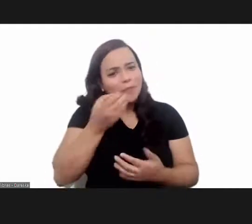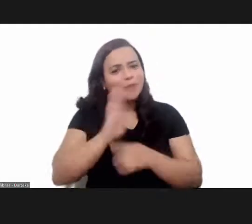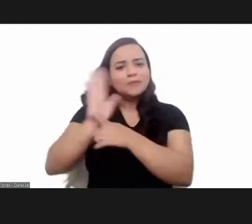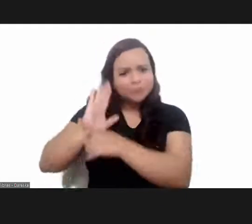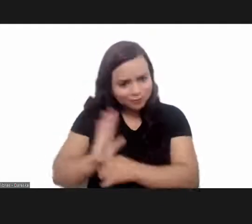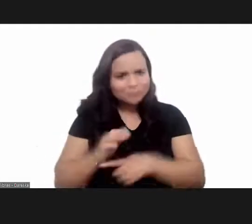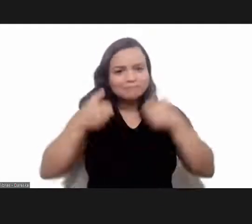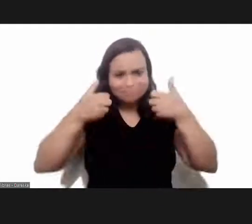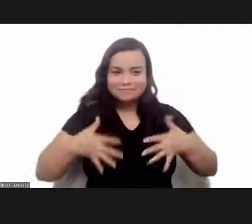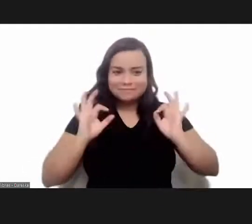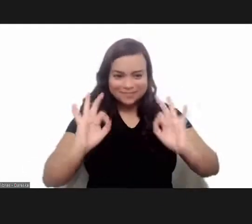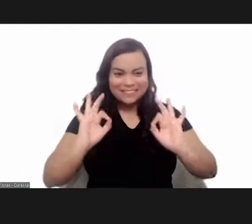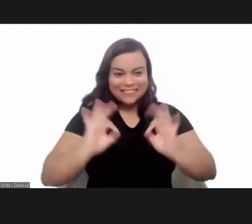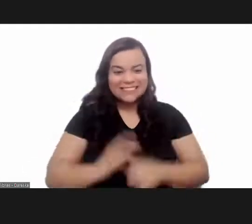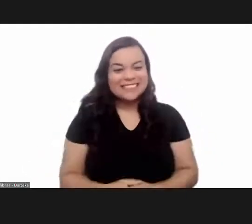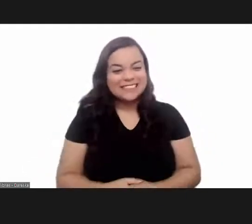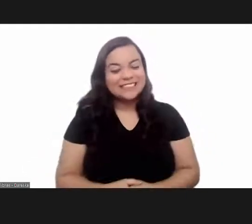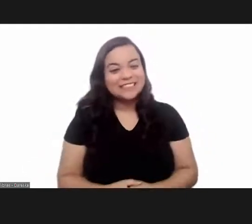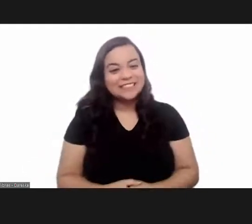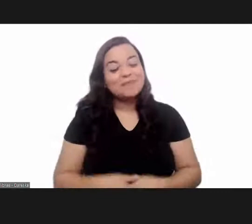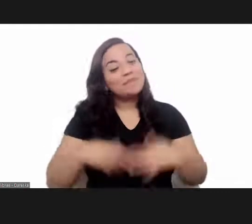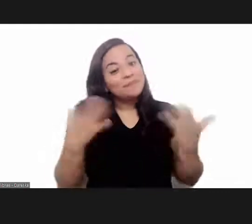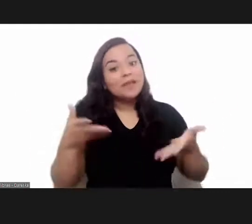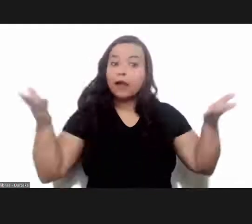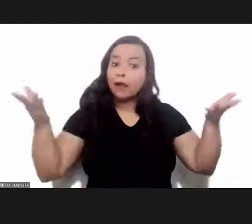The videos were wonderful, right?